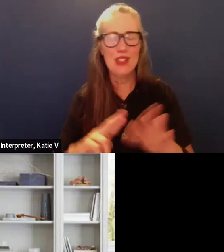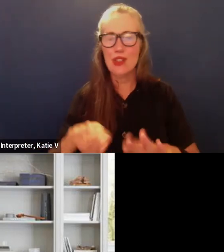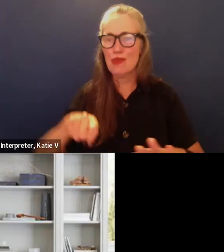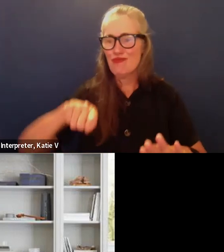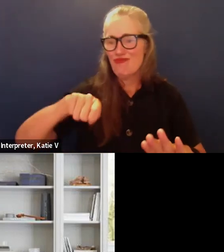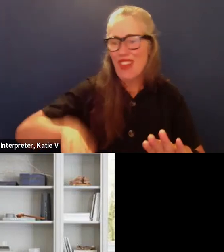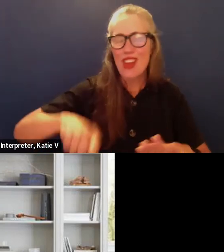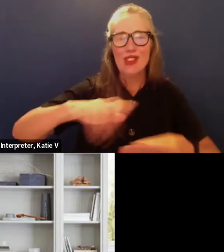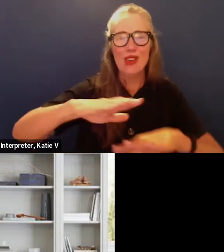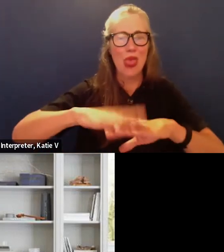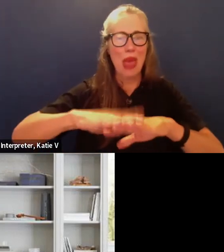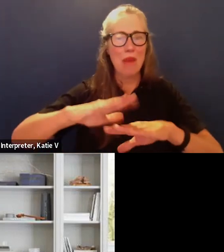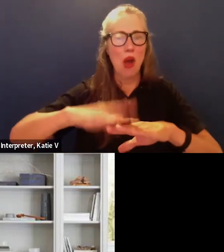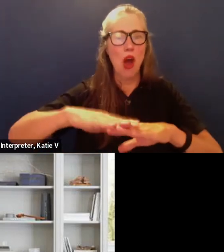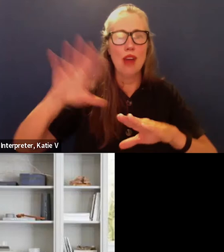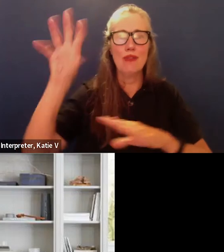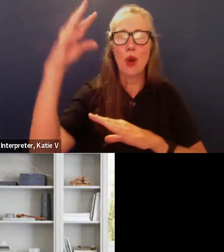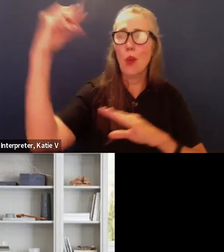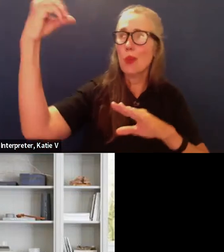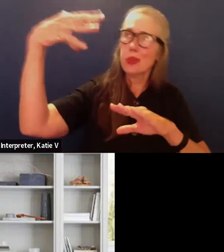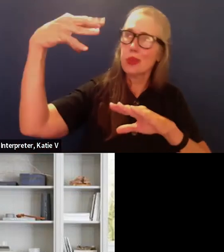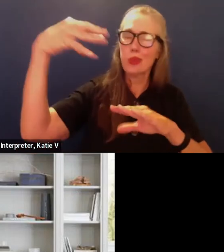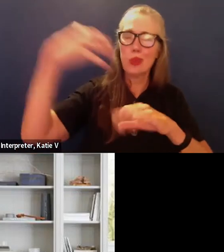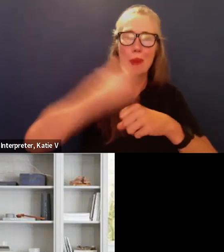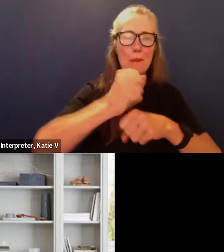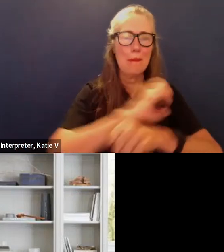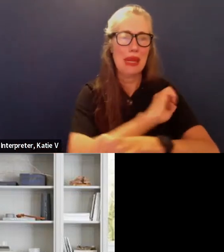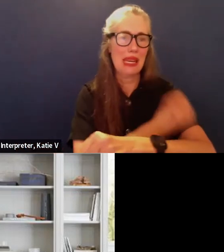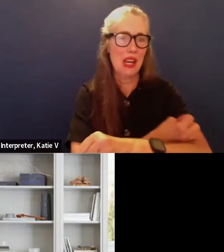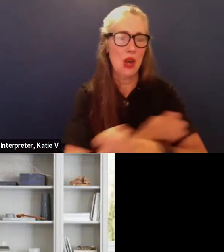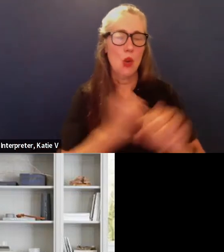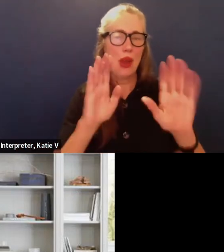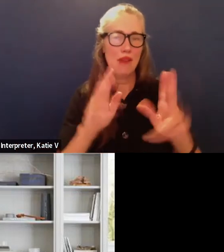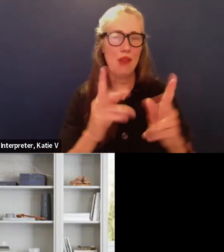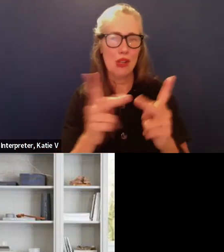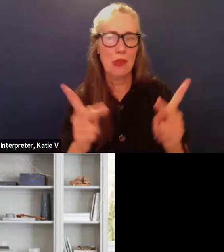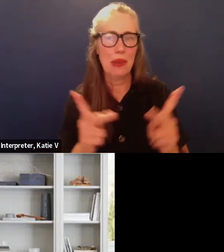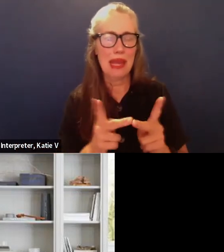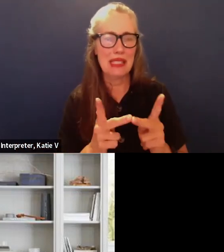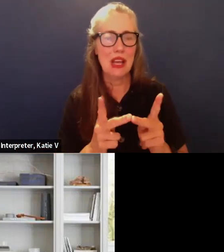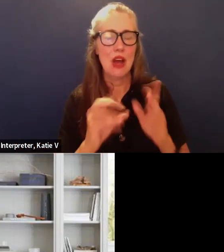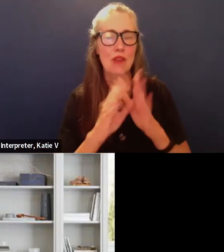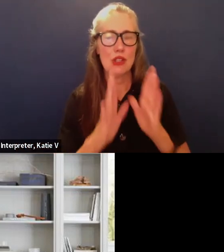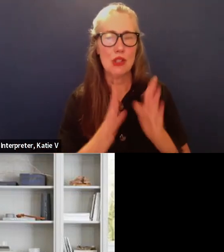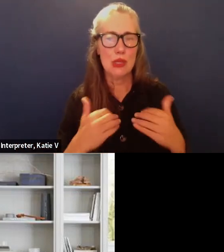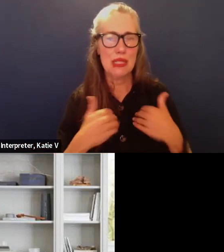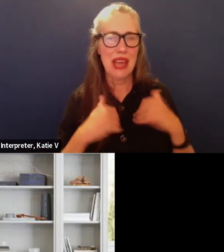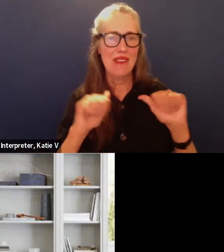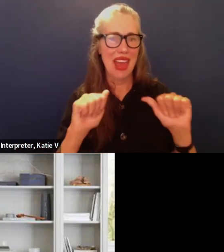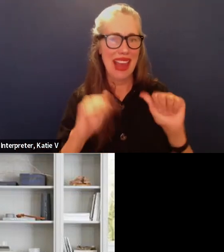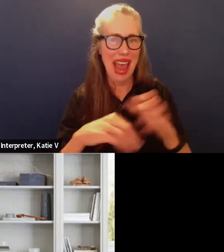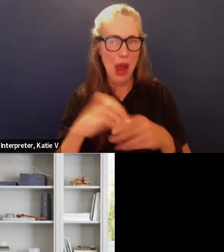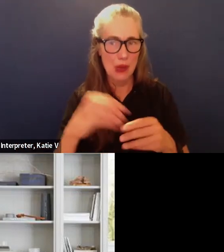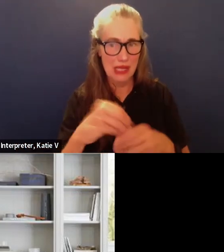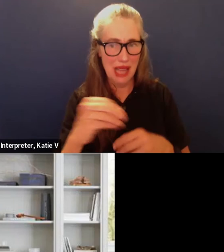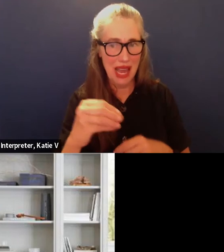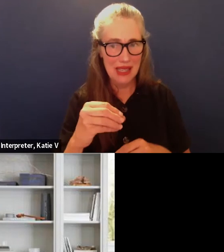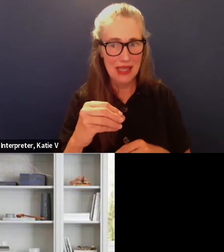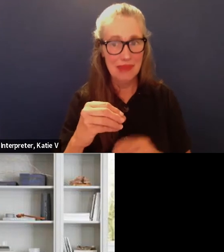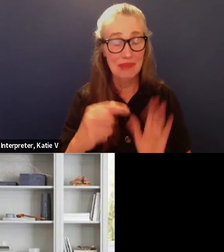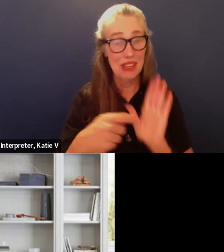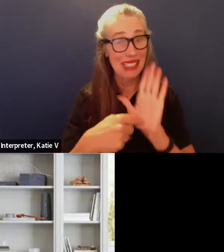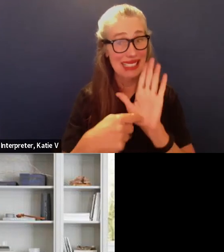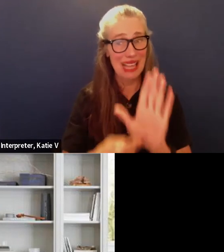wonderful places for our students to have athletics and be outside um case in point is our